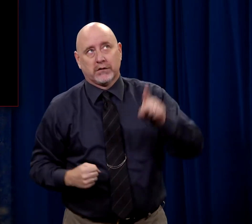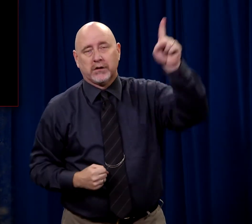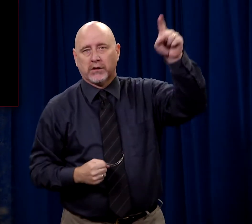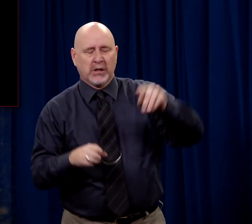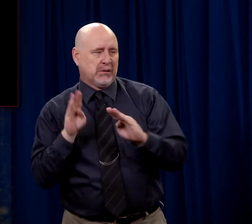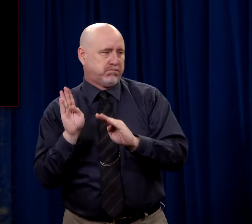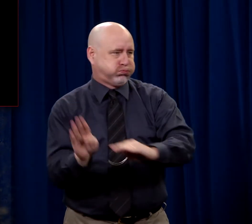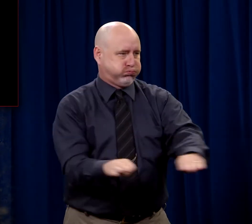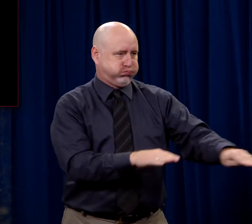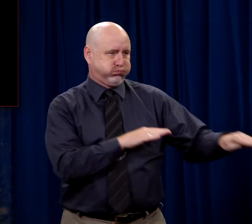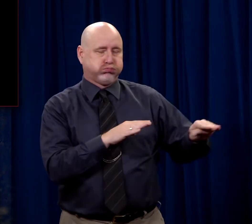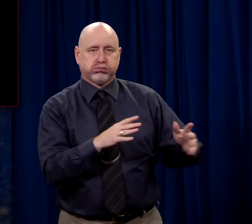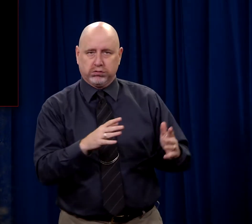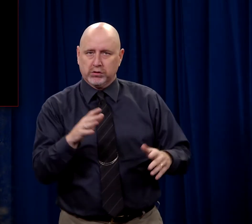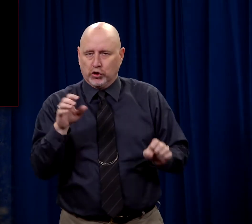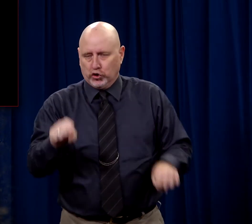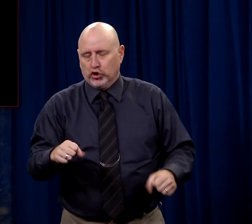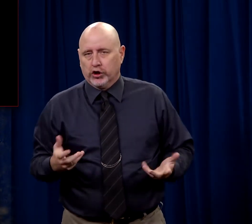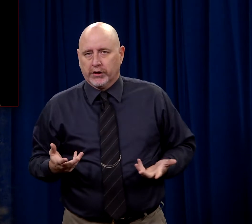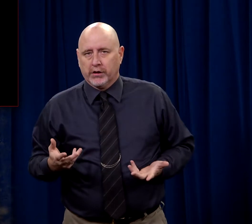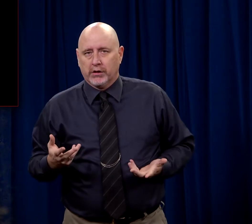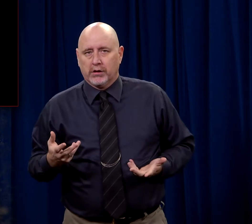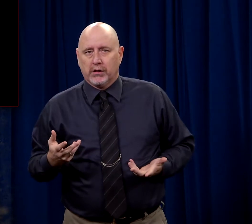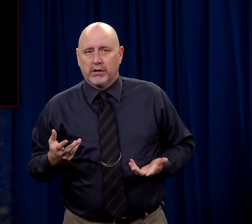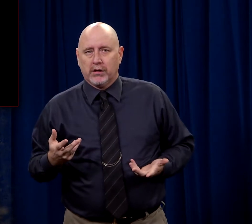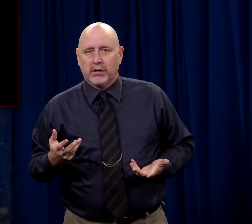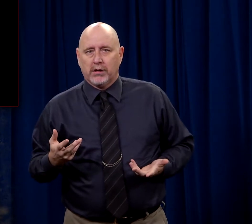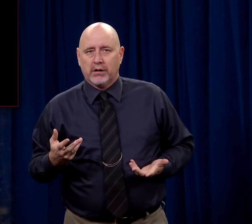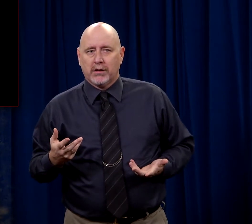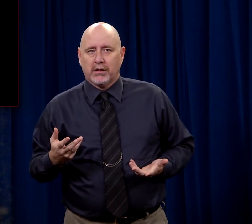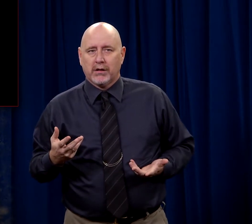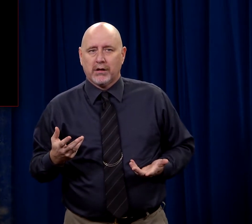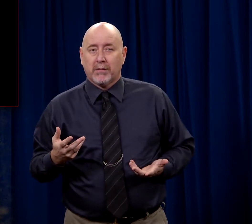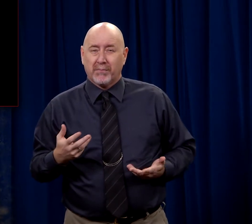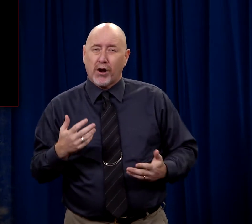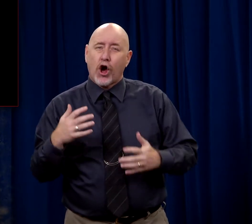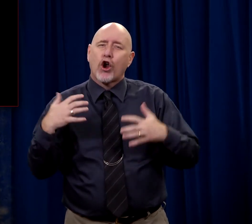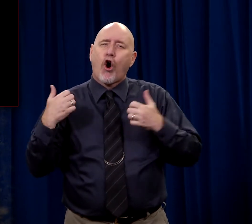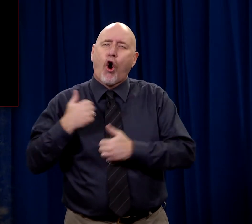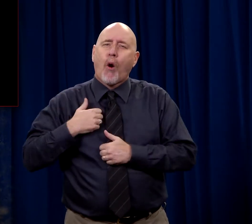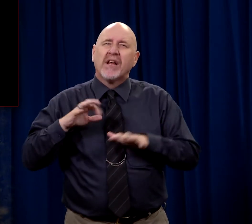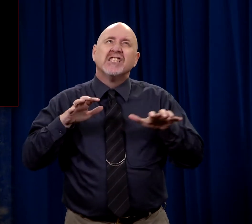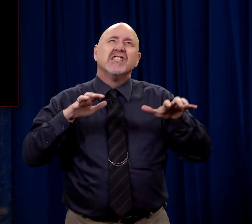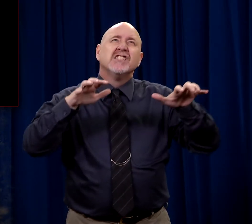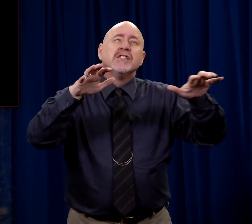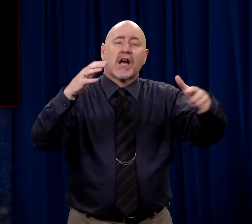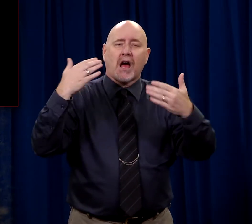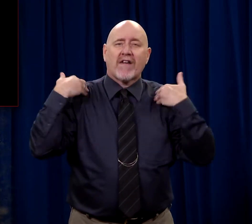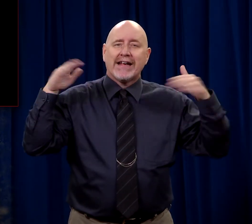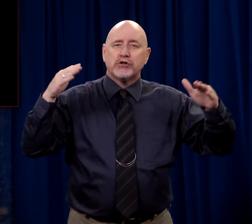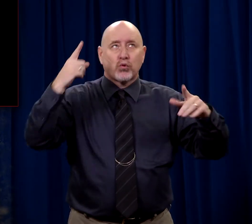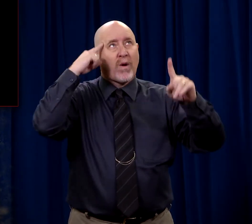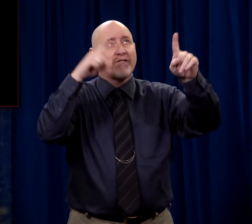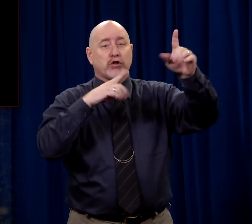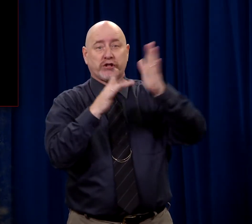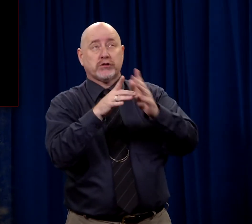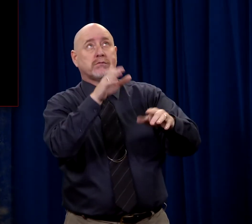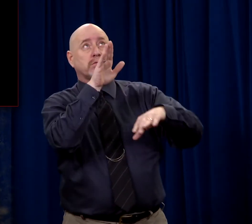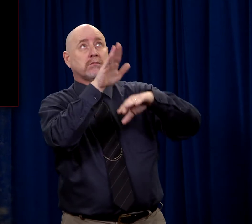enough to just take this all over. There was an army of angels waiting for the